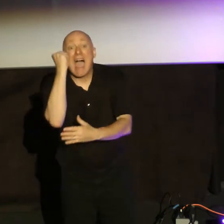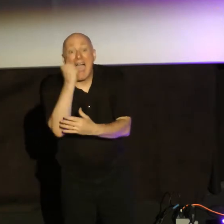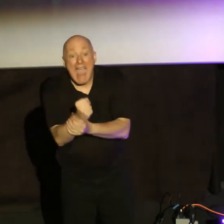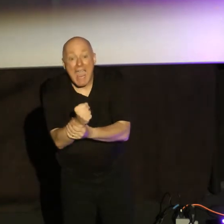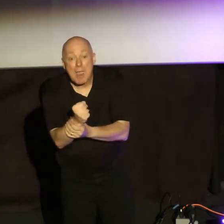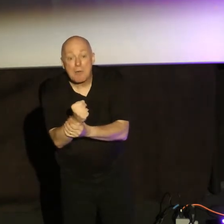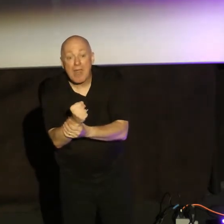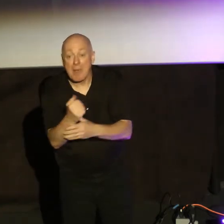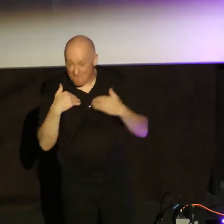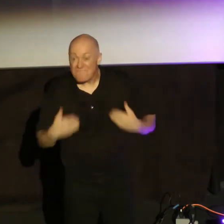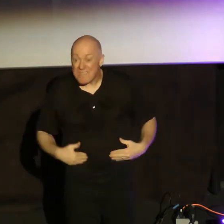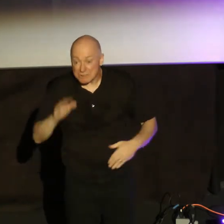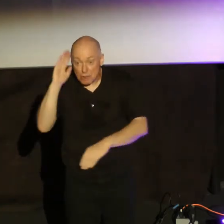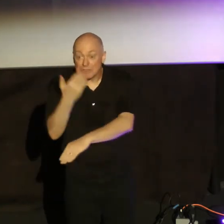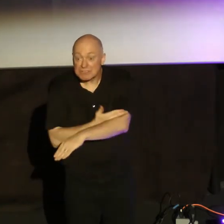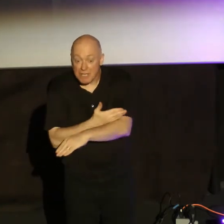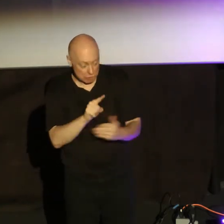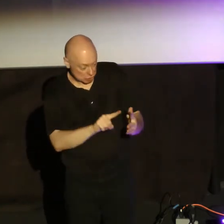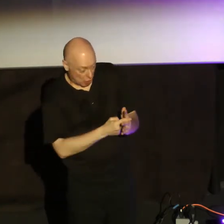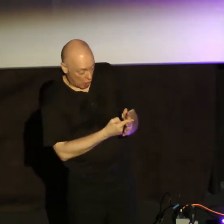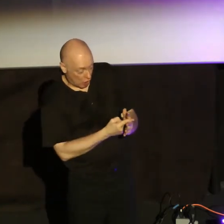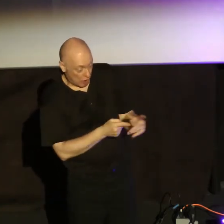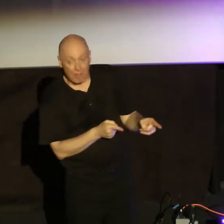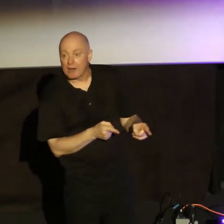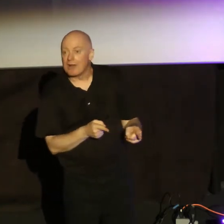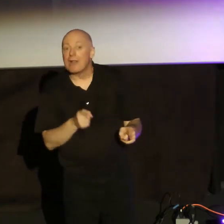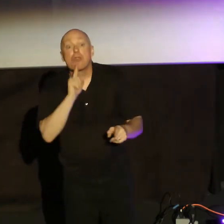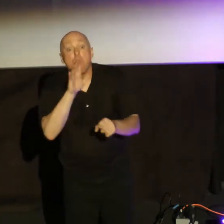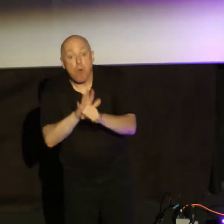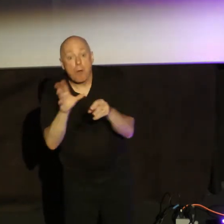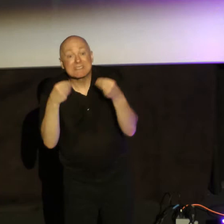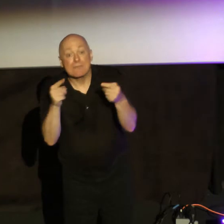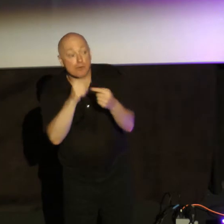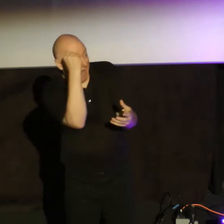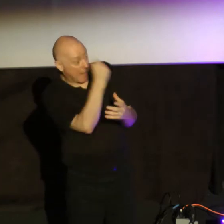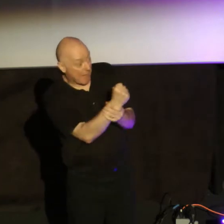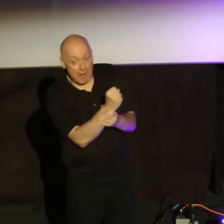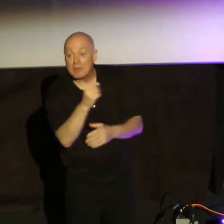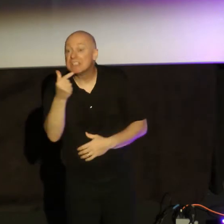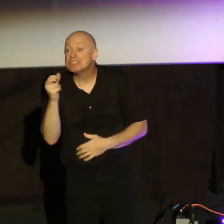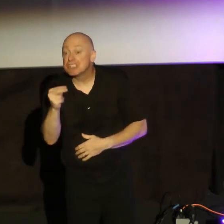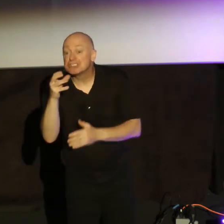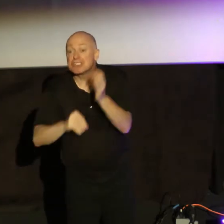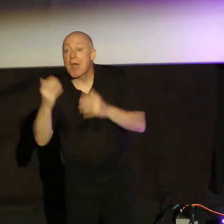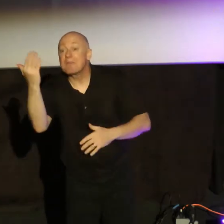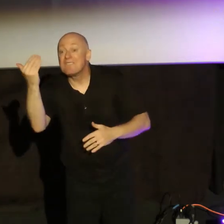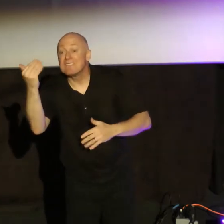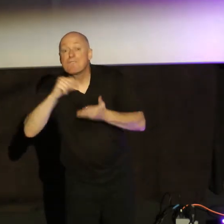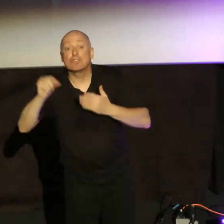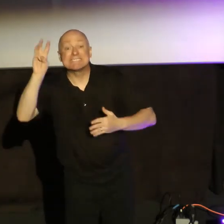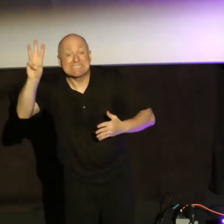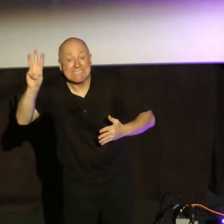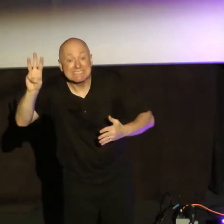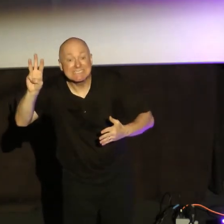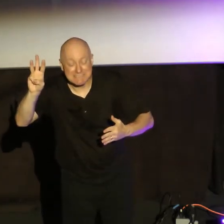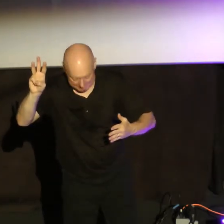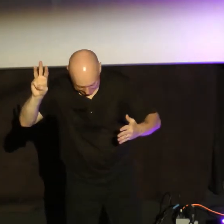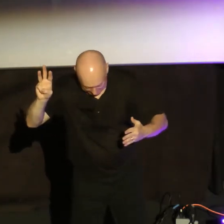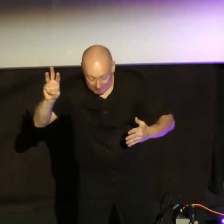physical son. This is where it's going to start from. And this was the promise given to Abraham. And so, in Genesis 15, 6, this is what's